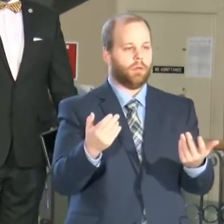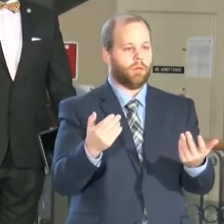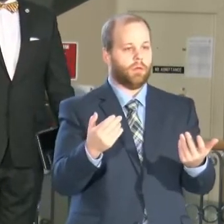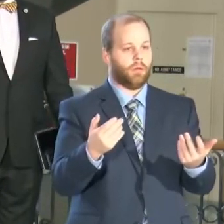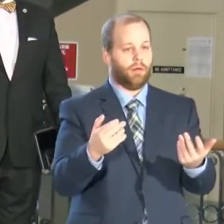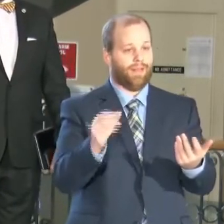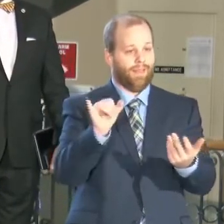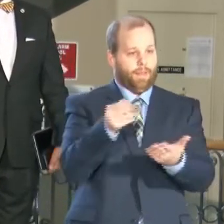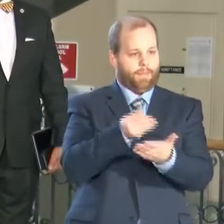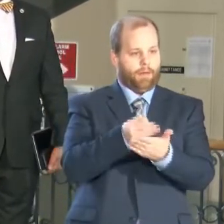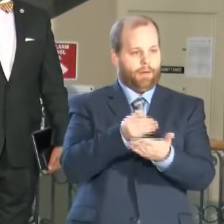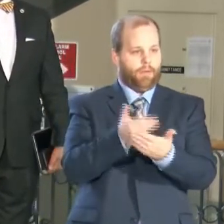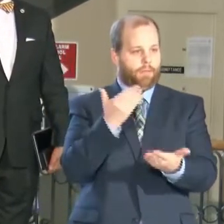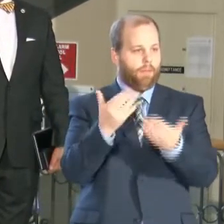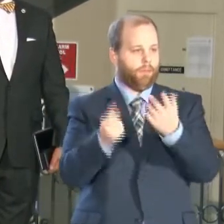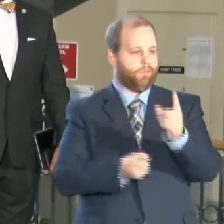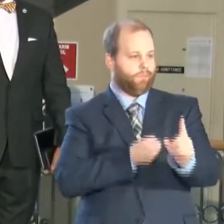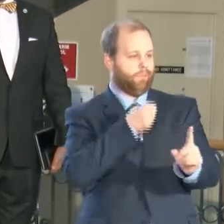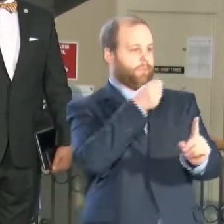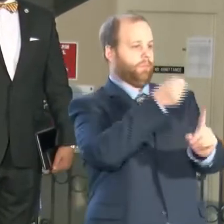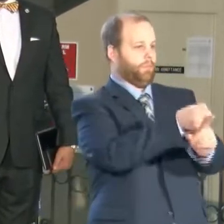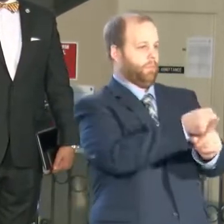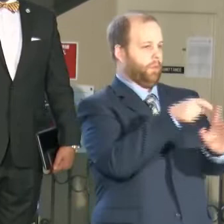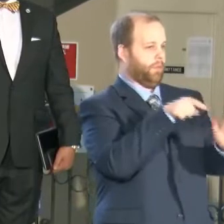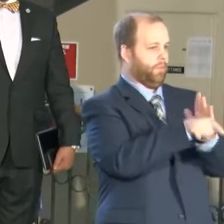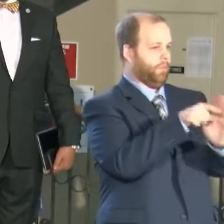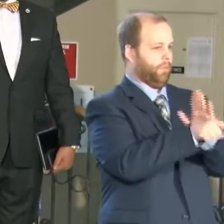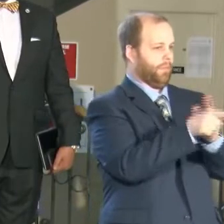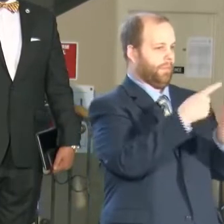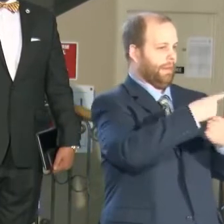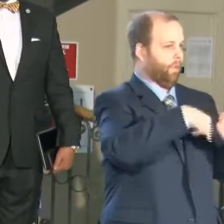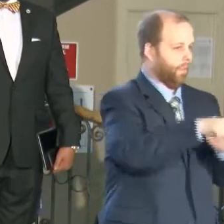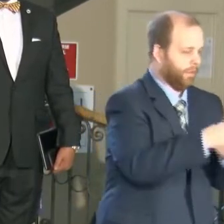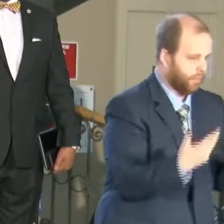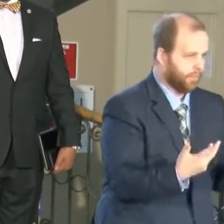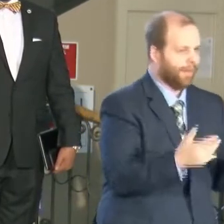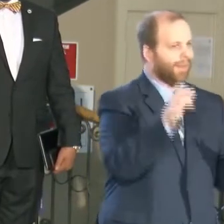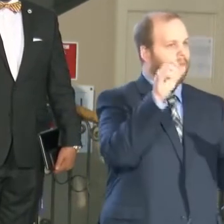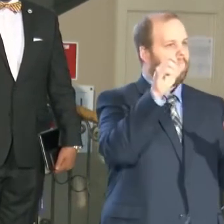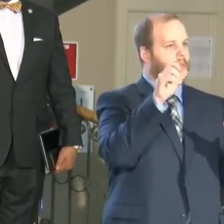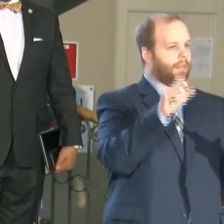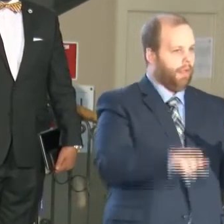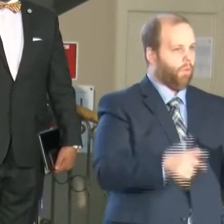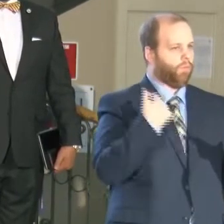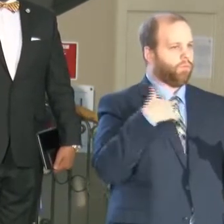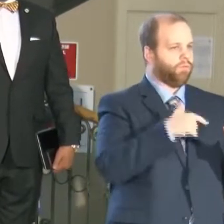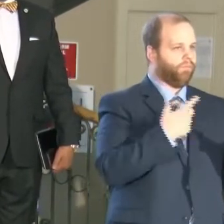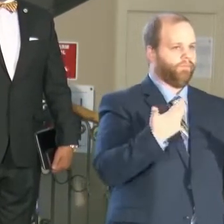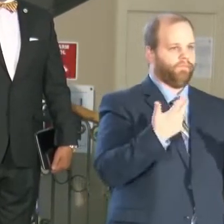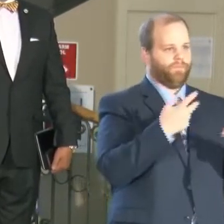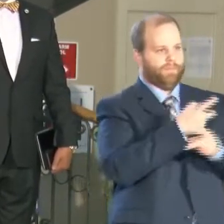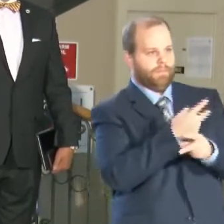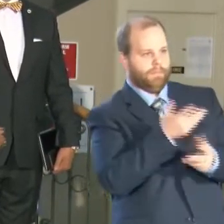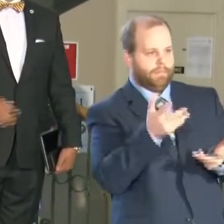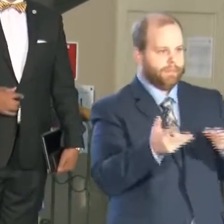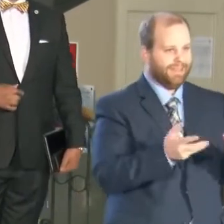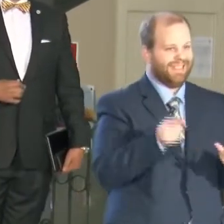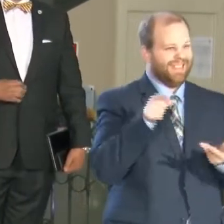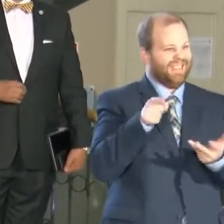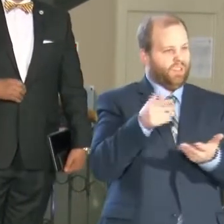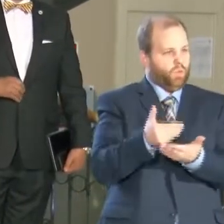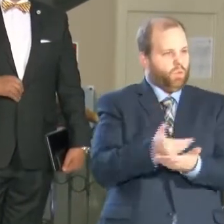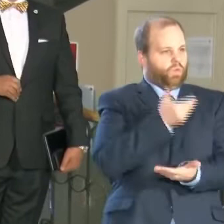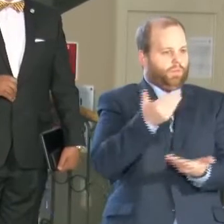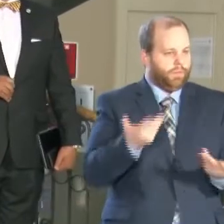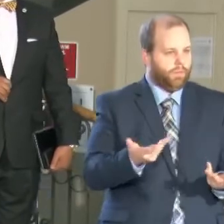direct effect on a potential homicide a week later. That is what we're dealing with. It's a new phenomenon. And so